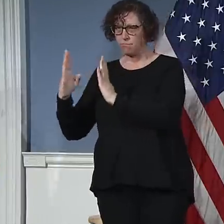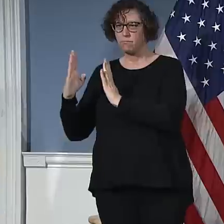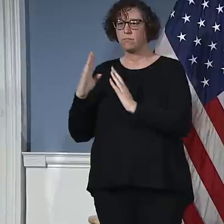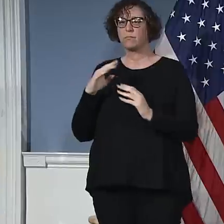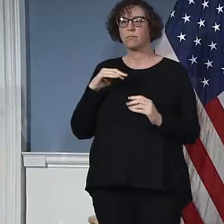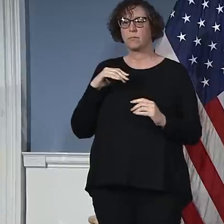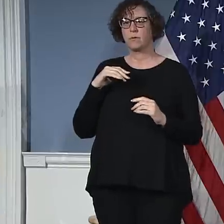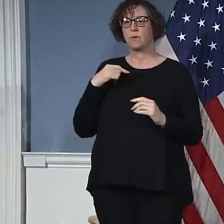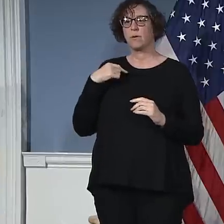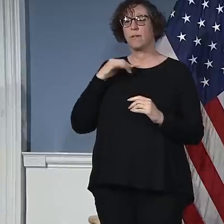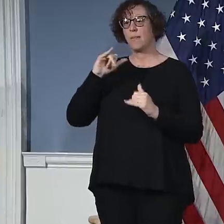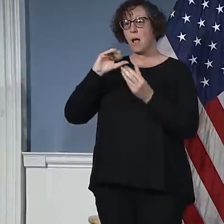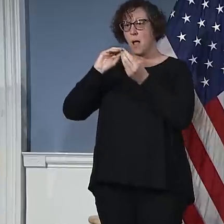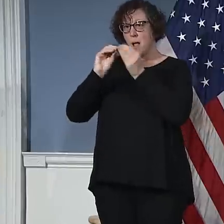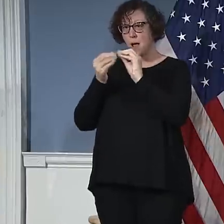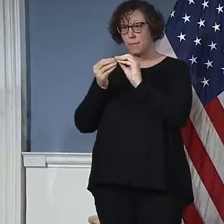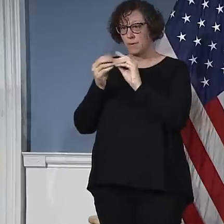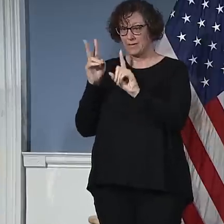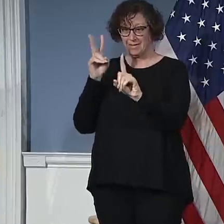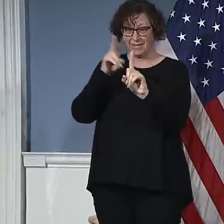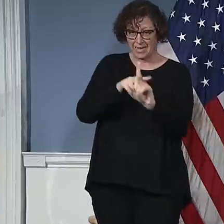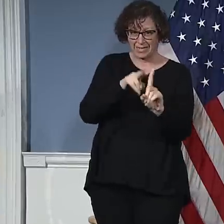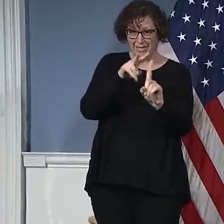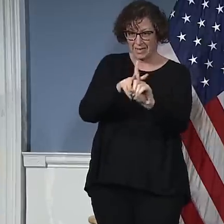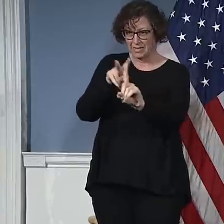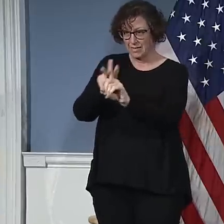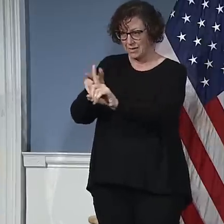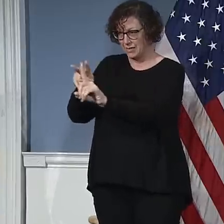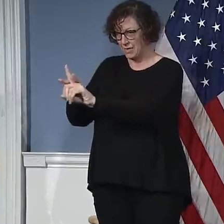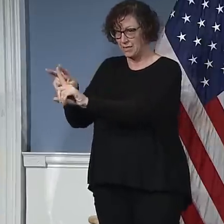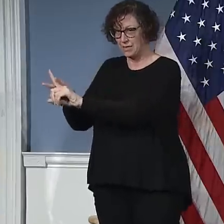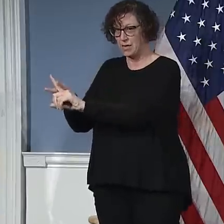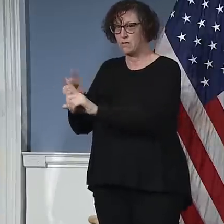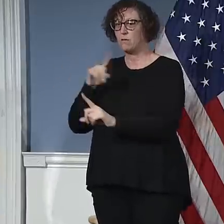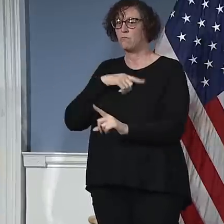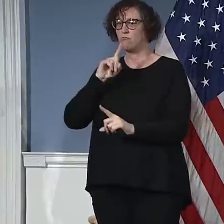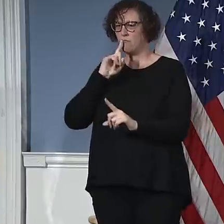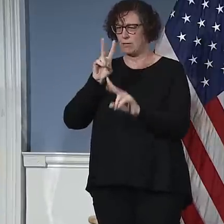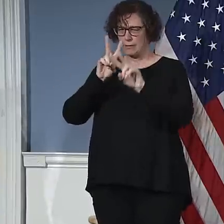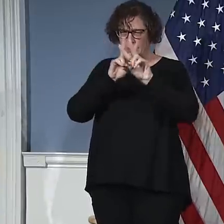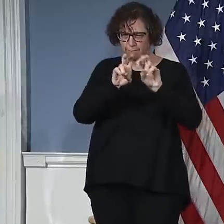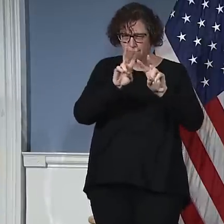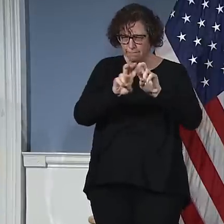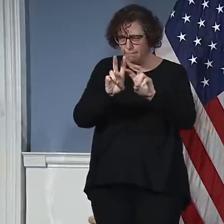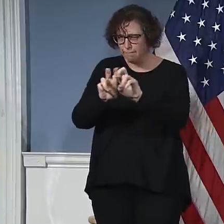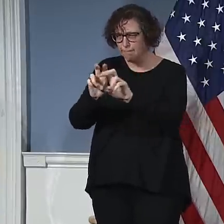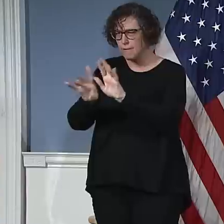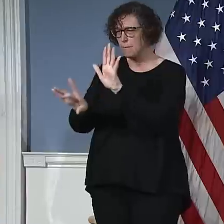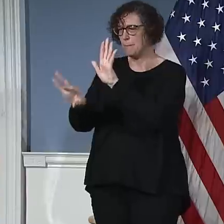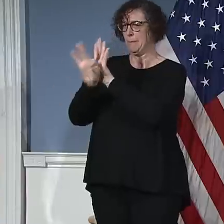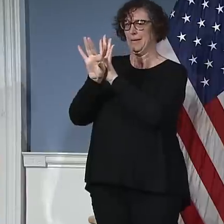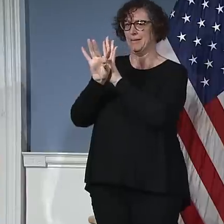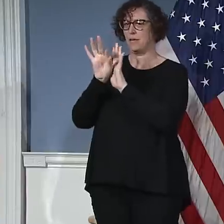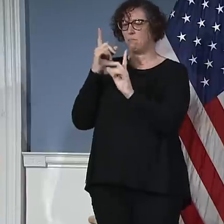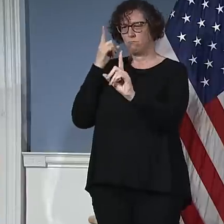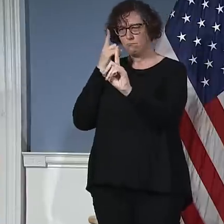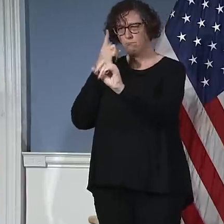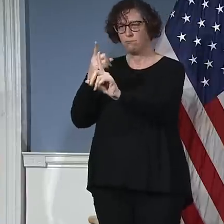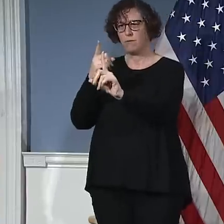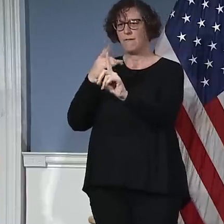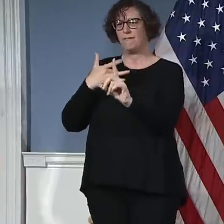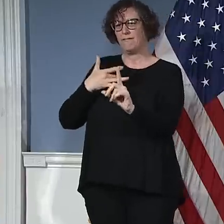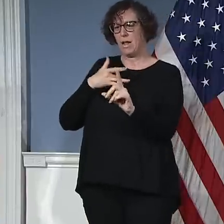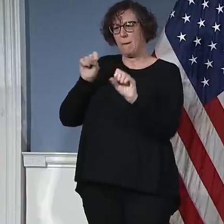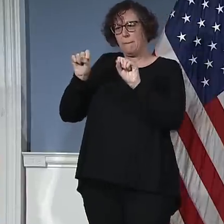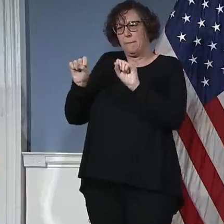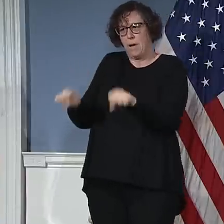providing goals that they thought were absolutely attainable and we're on the same timeline. The